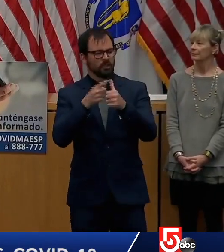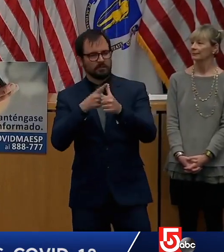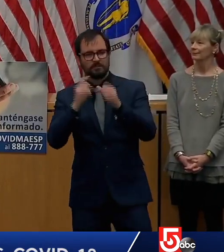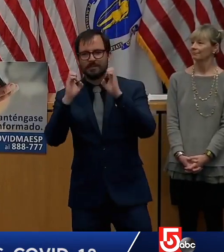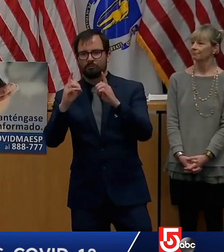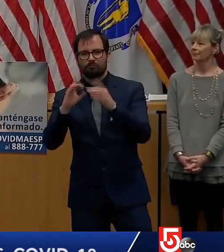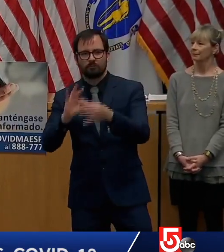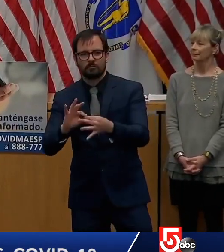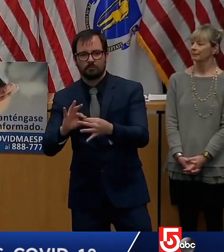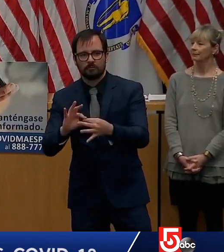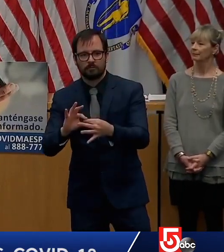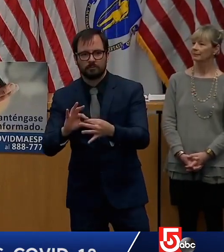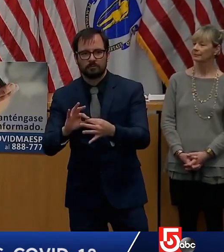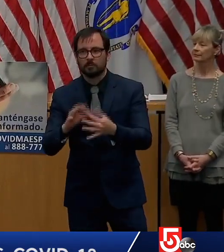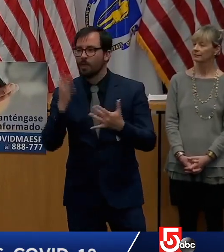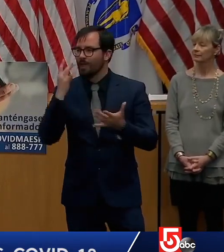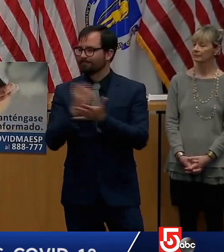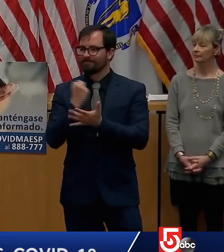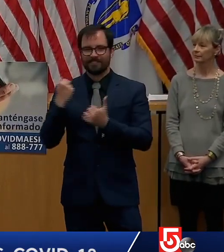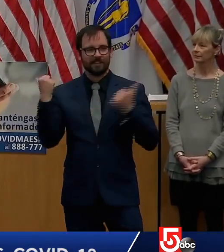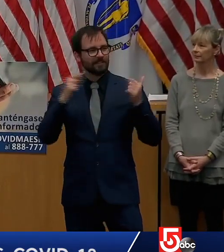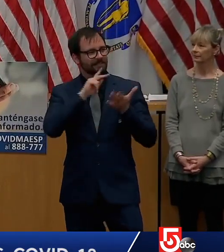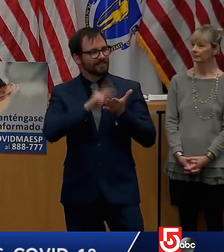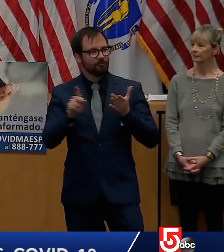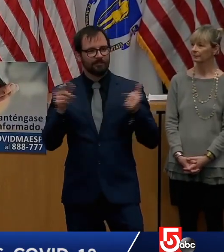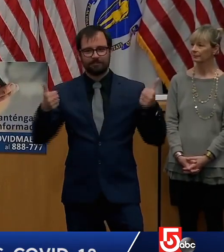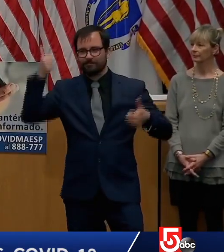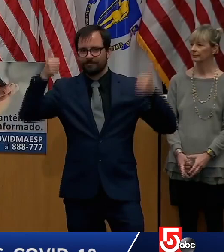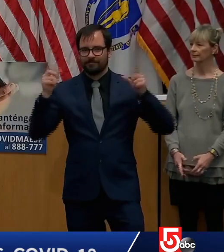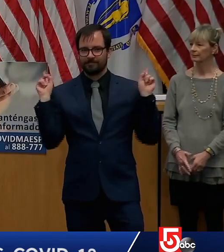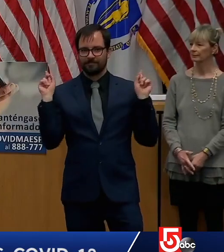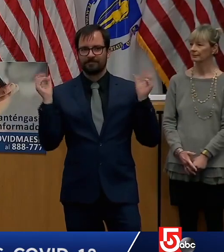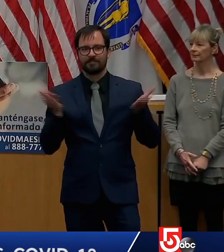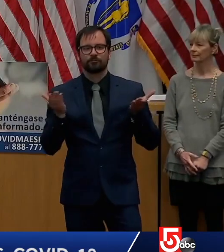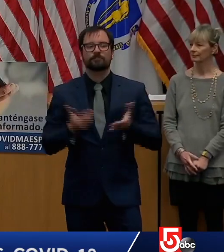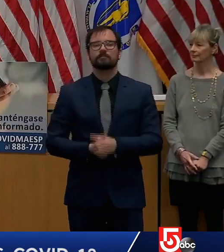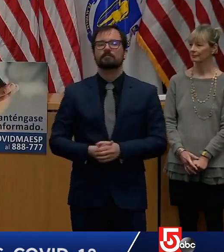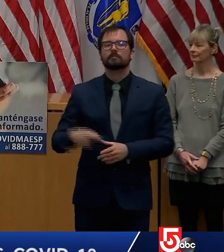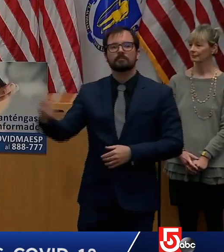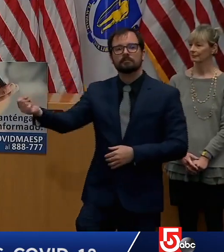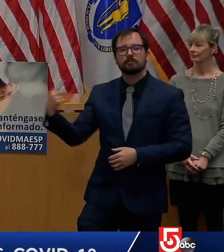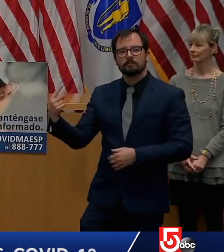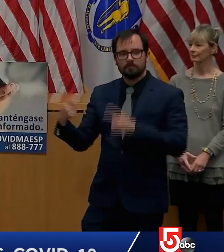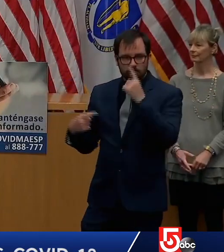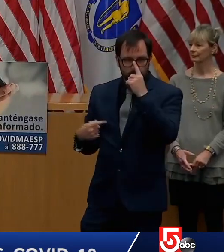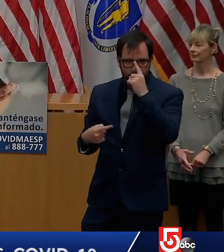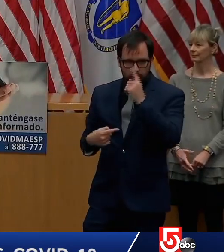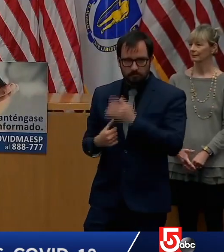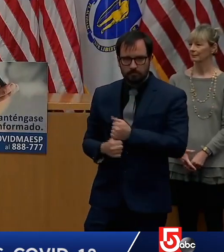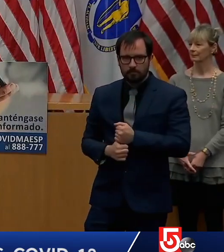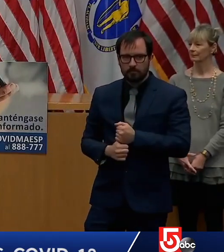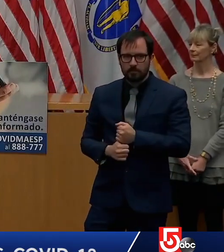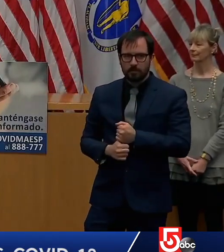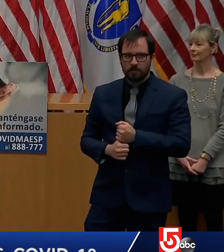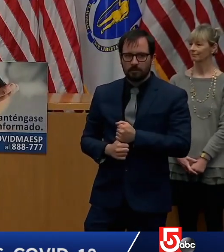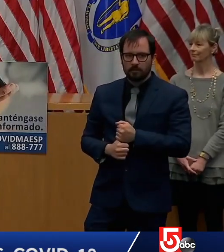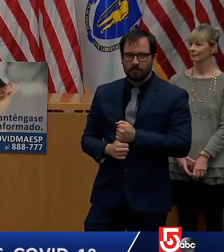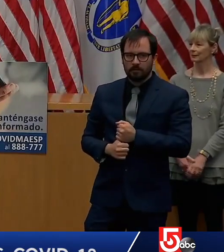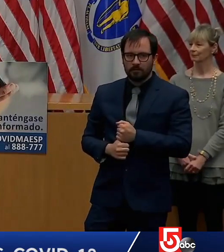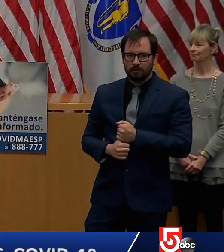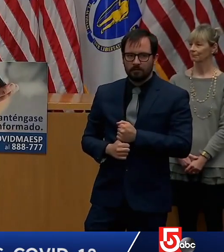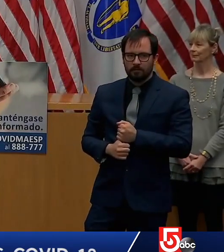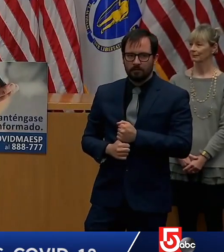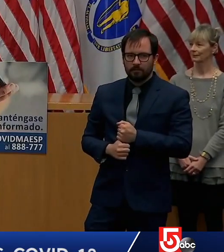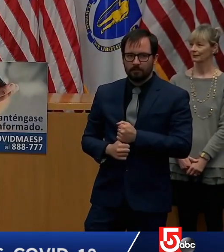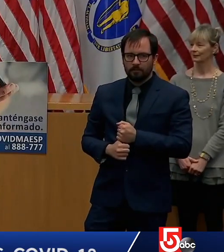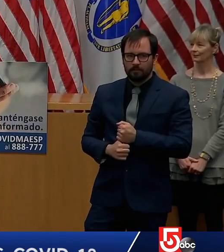first. Governor, what took so long to make this announcement? 13 days until May 4th, you had said you were going to